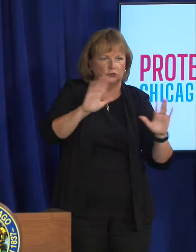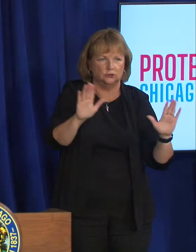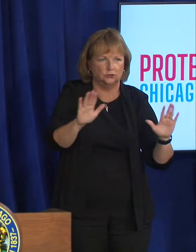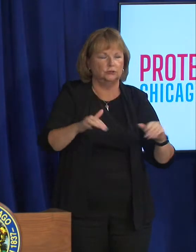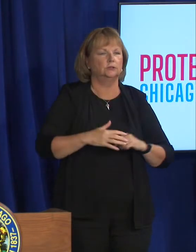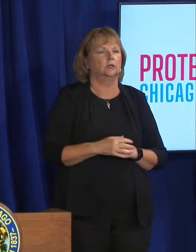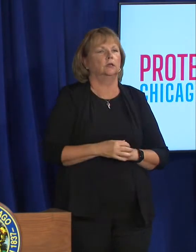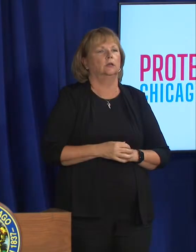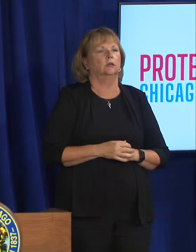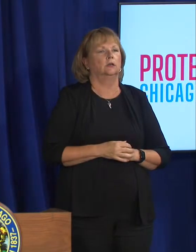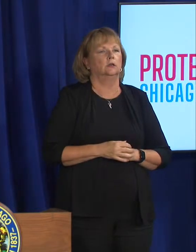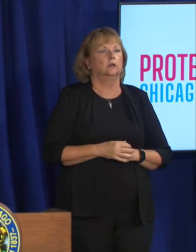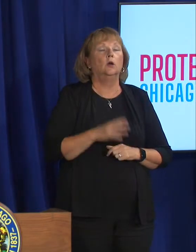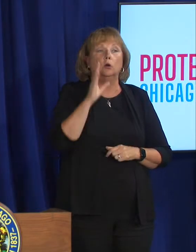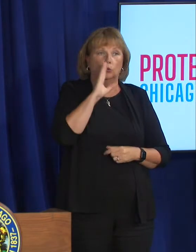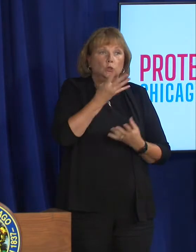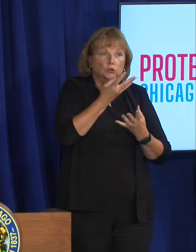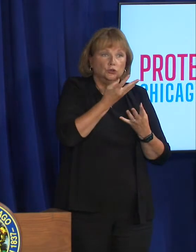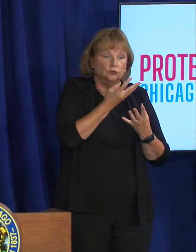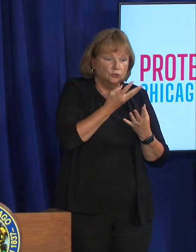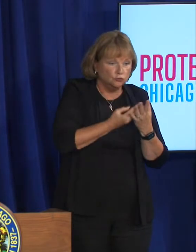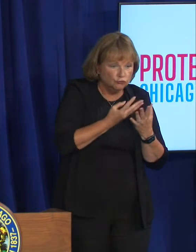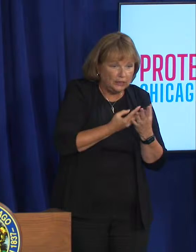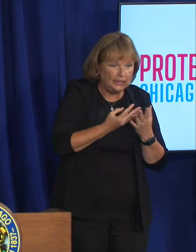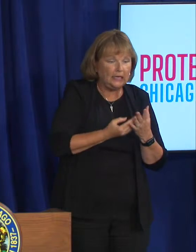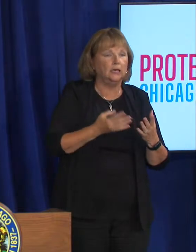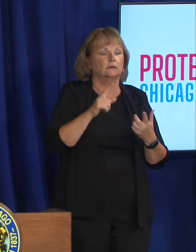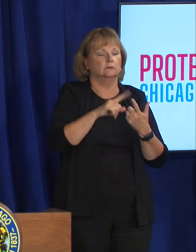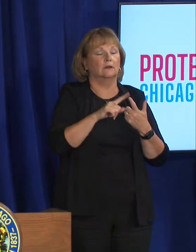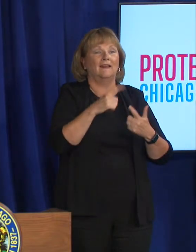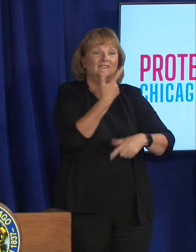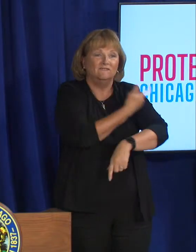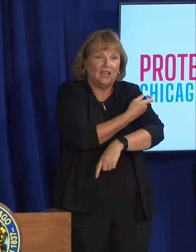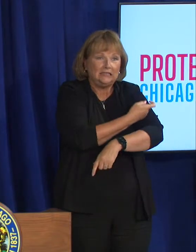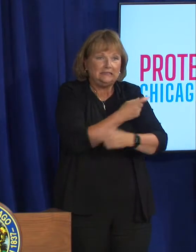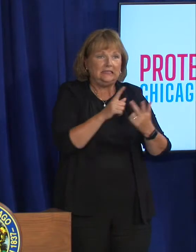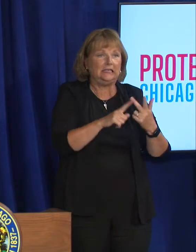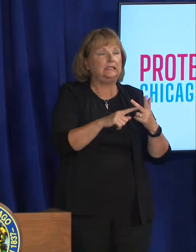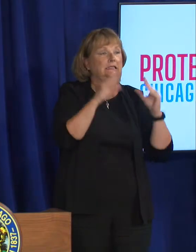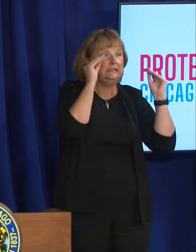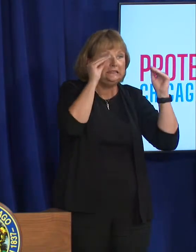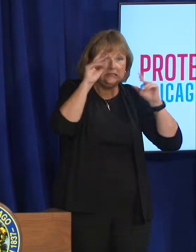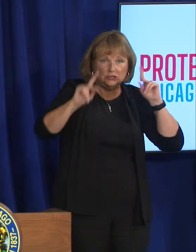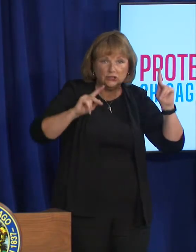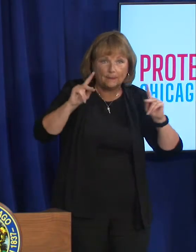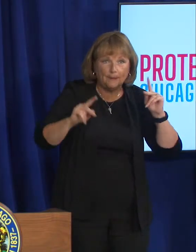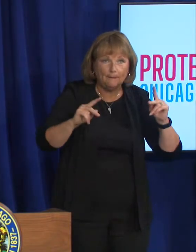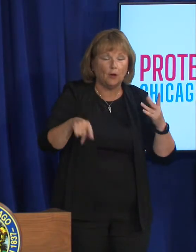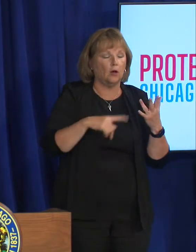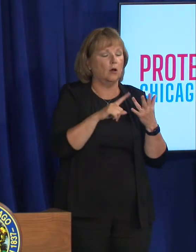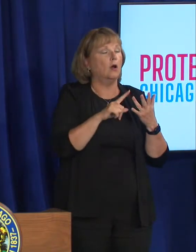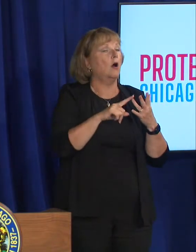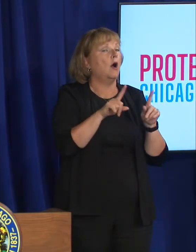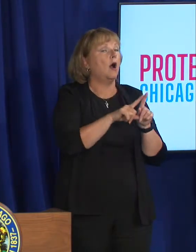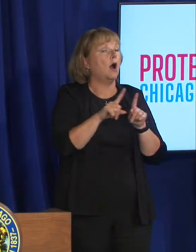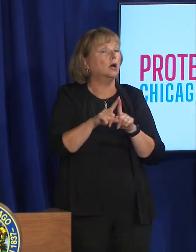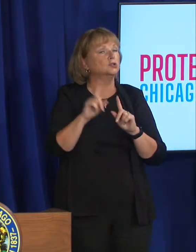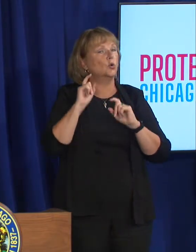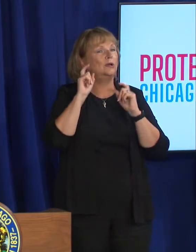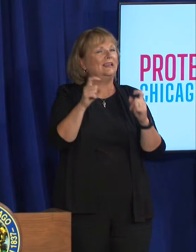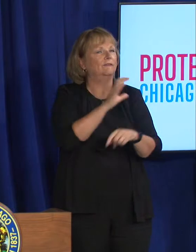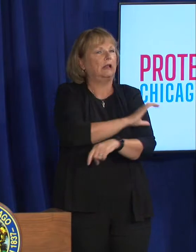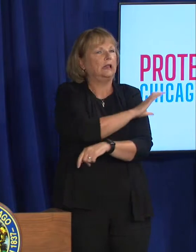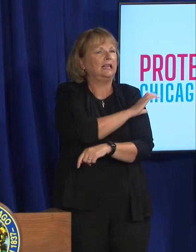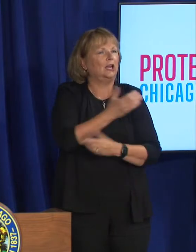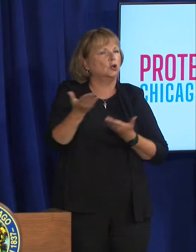in addition to screening and vaccinations and community education we've also been advising and providing clinical